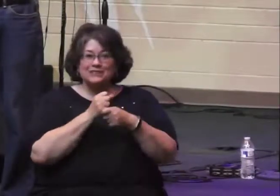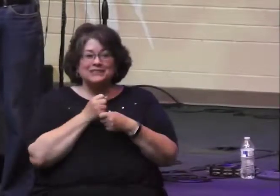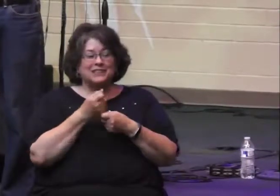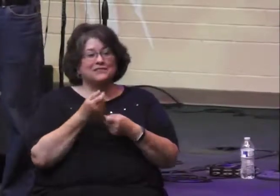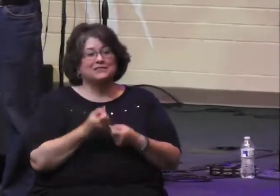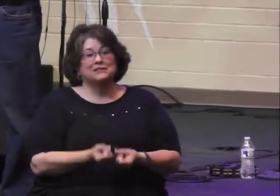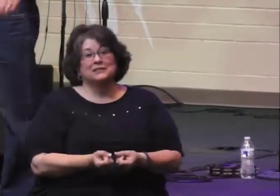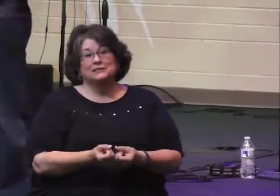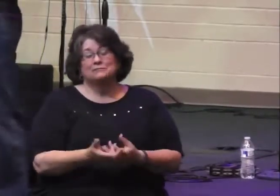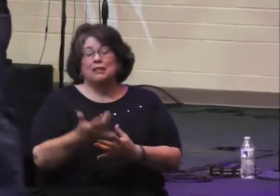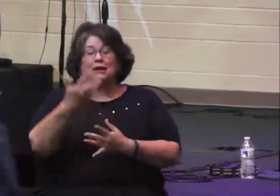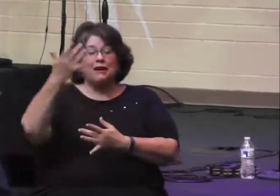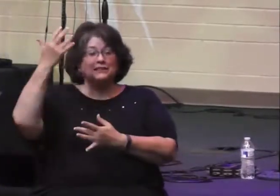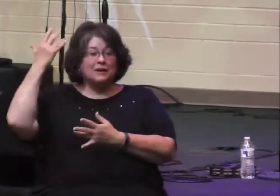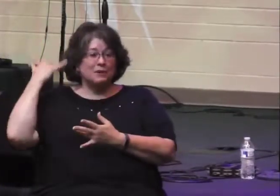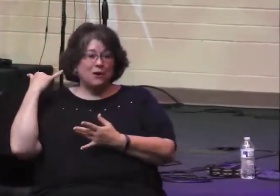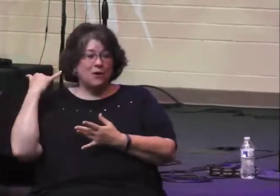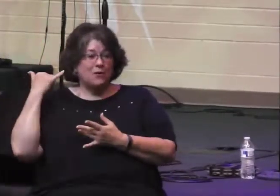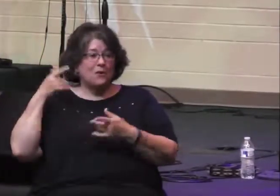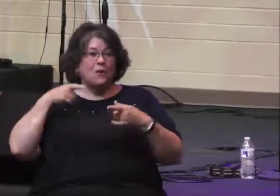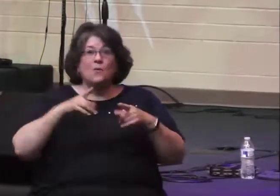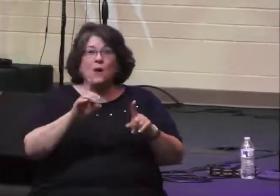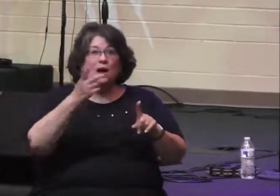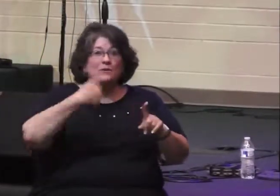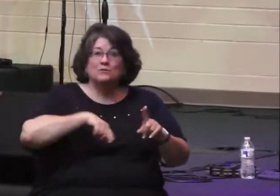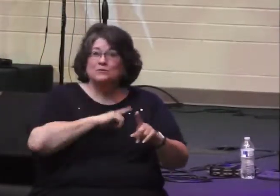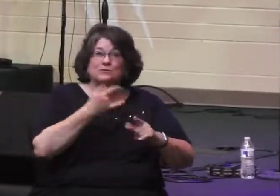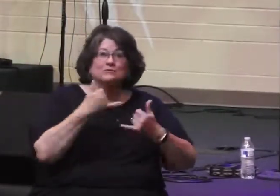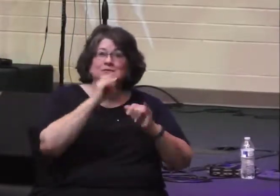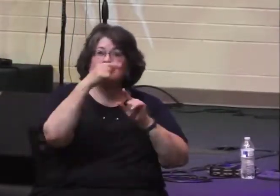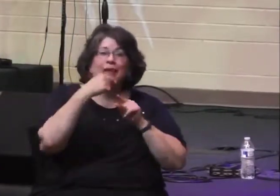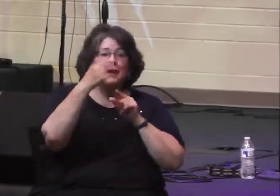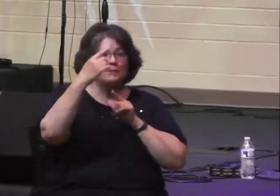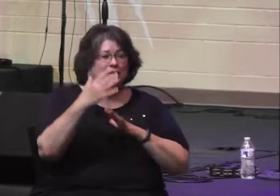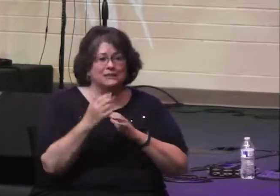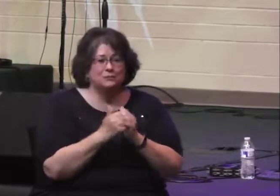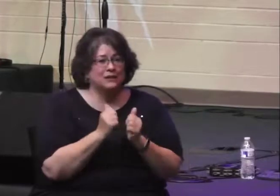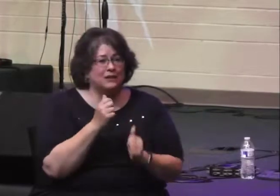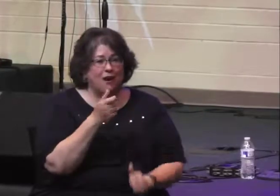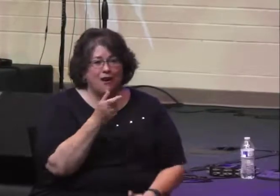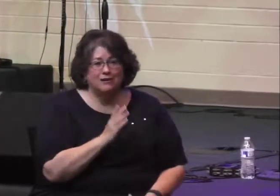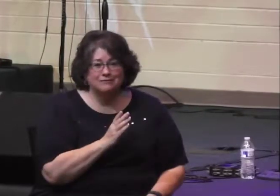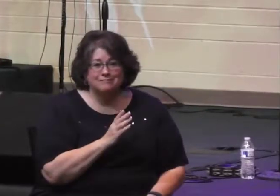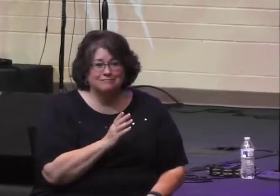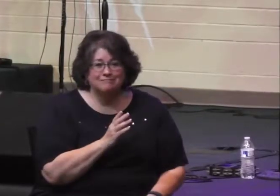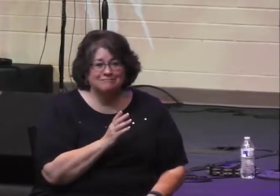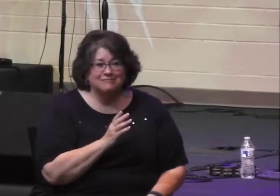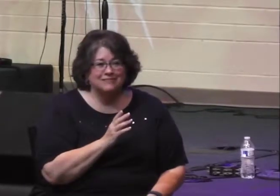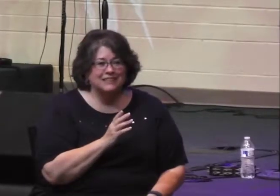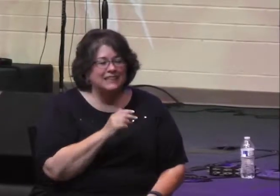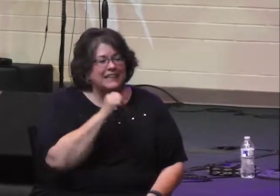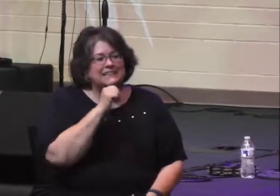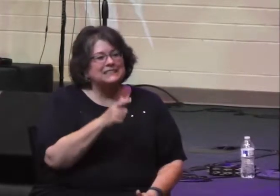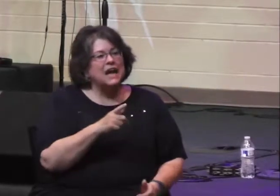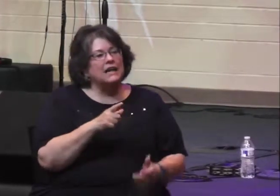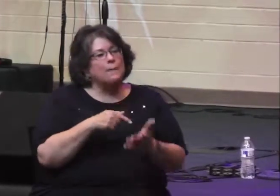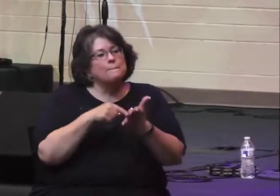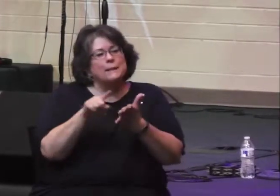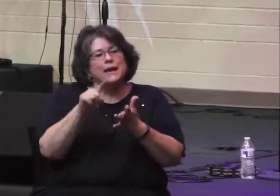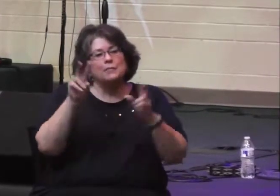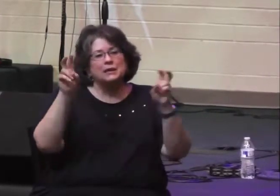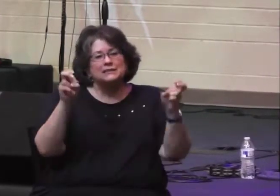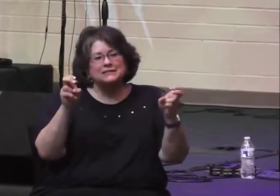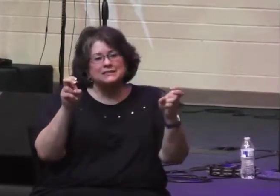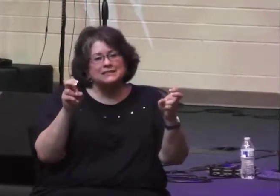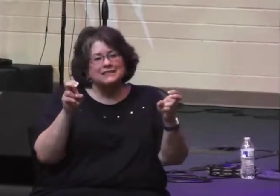ago, maybe, while we were still enemies of God. This isn't some form of payment. It's a form of